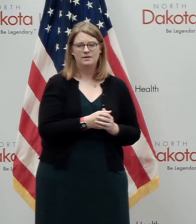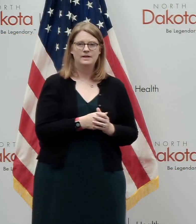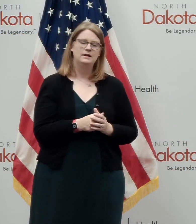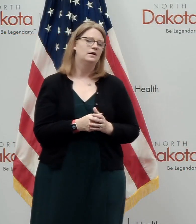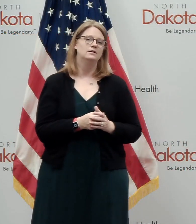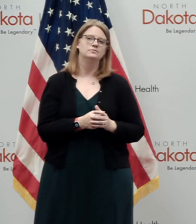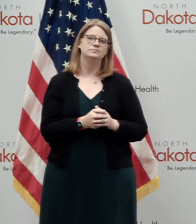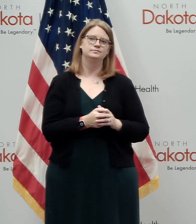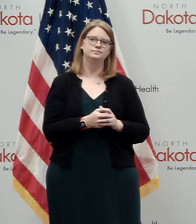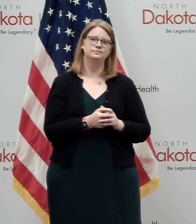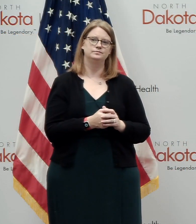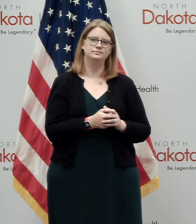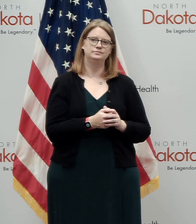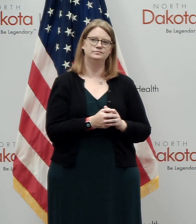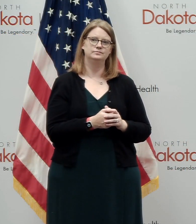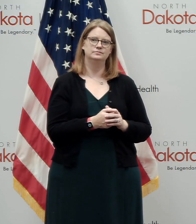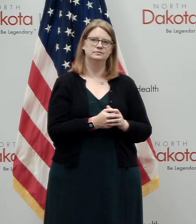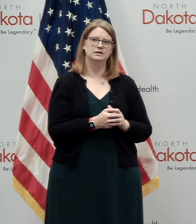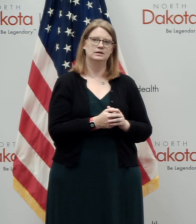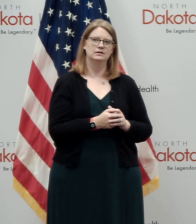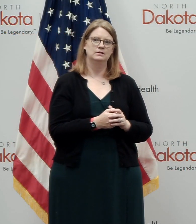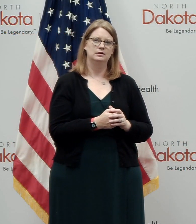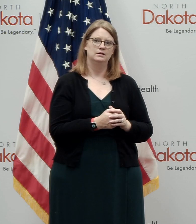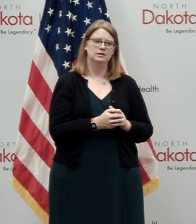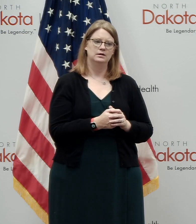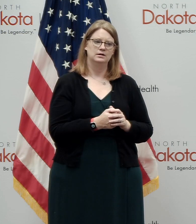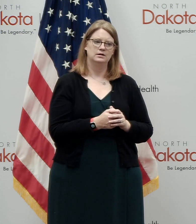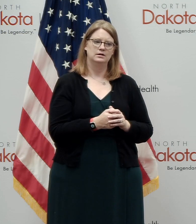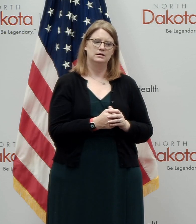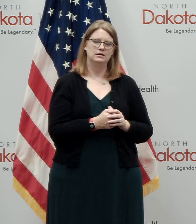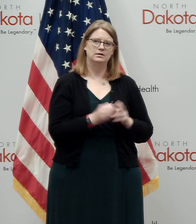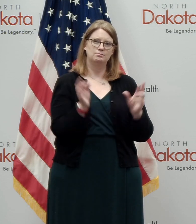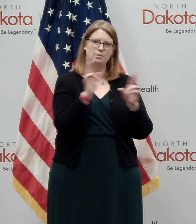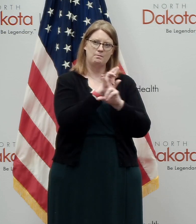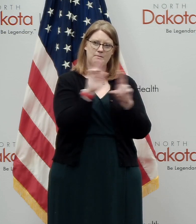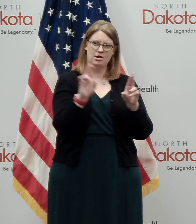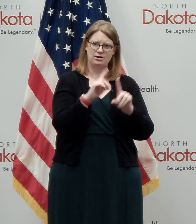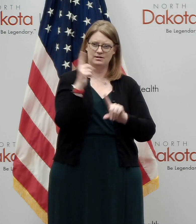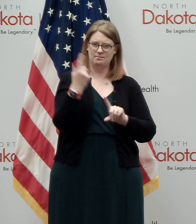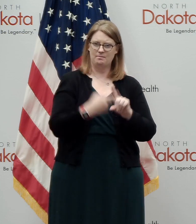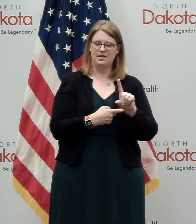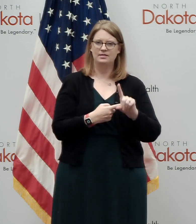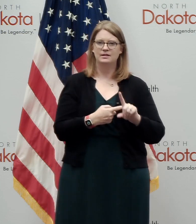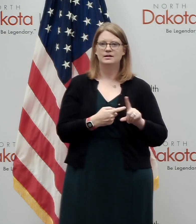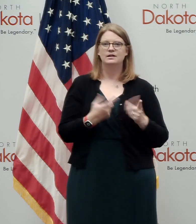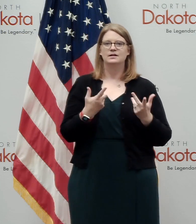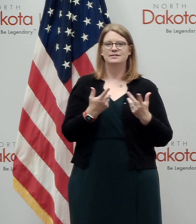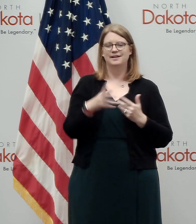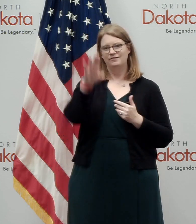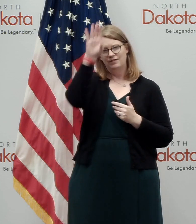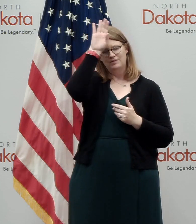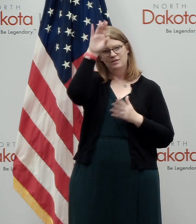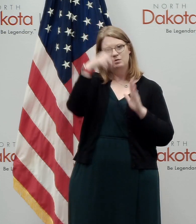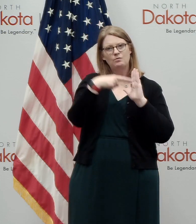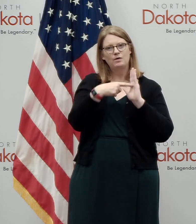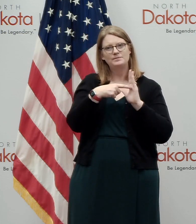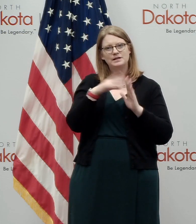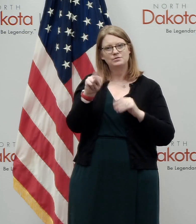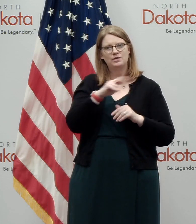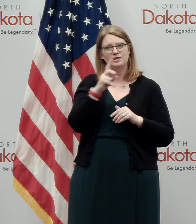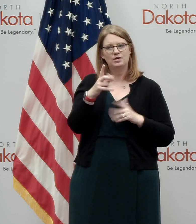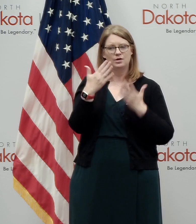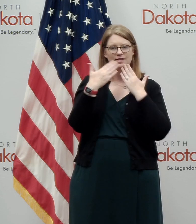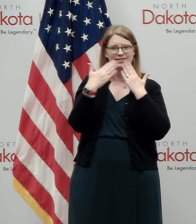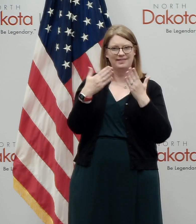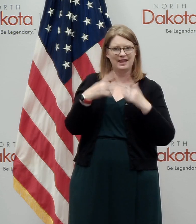Uh, so again, back to, to back to the, our prepared month again, want to thank those firefighters for representing North Dakota. want to thank them for all they